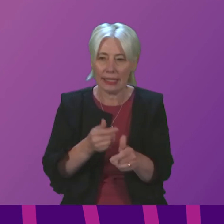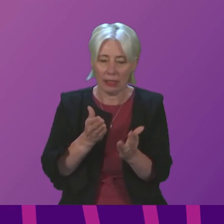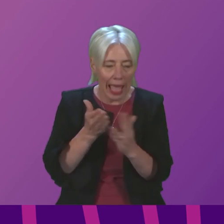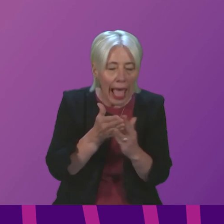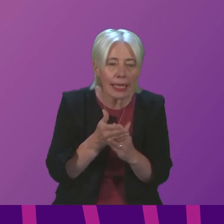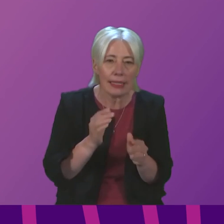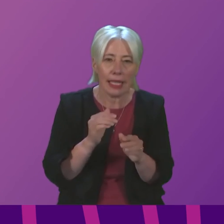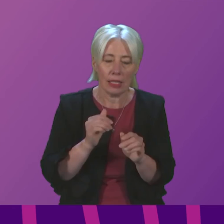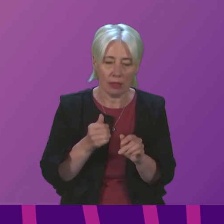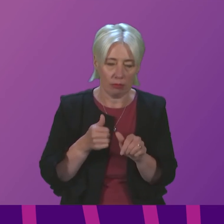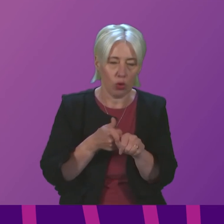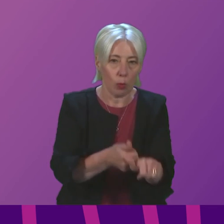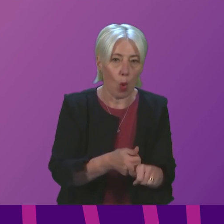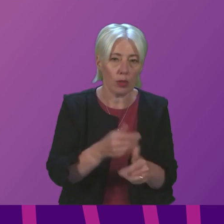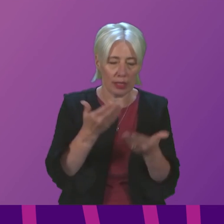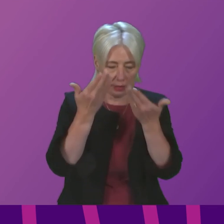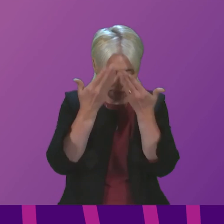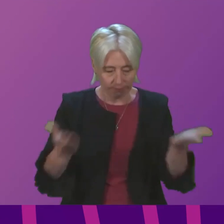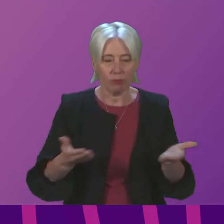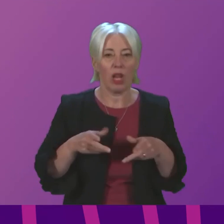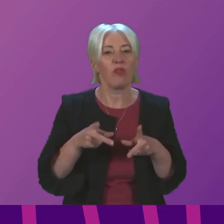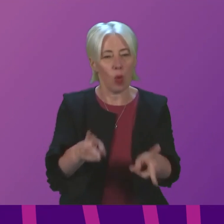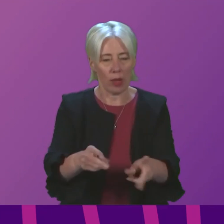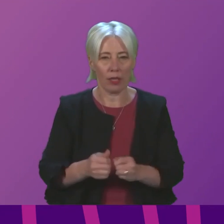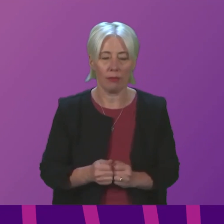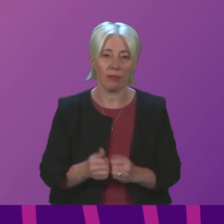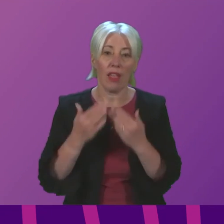support in a dignified way. Thank you. That concludes topical questions.